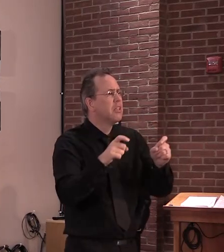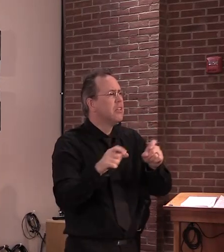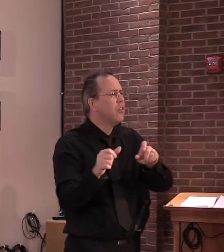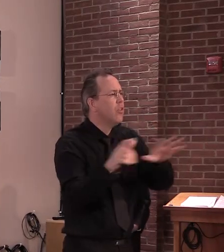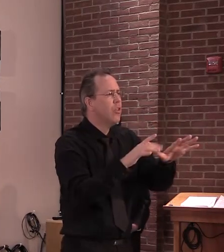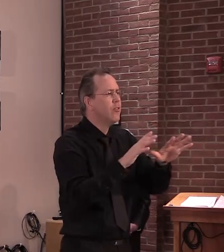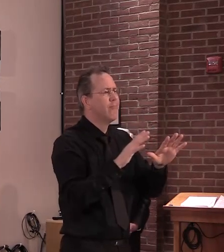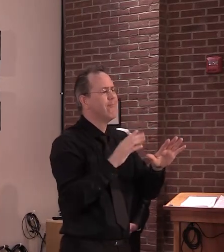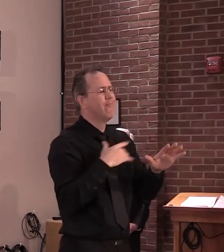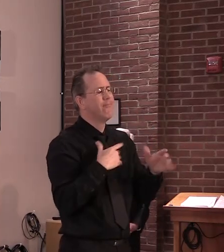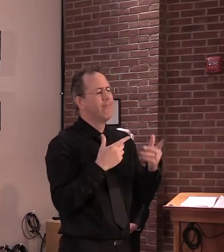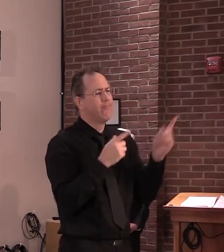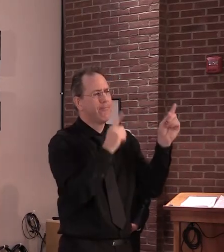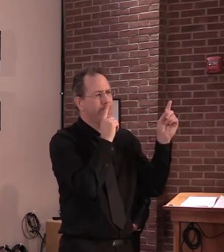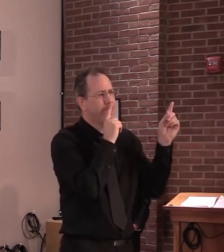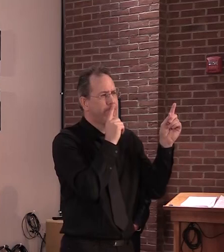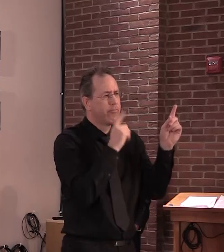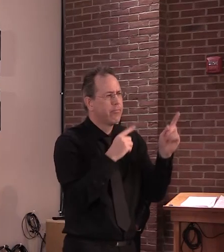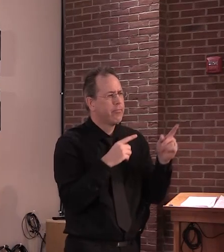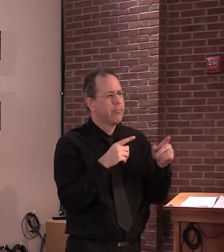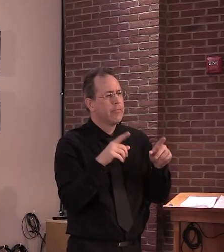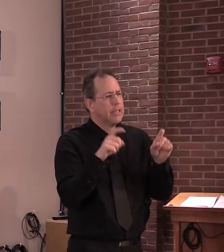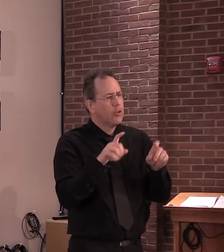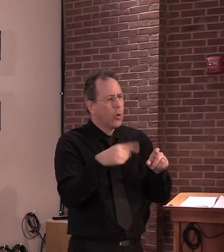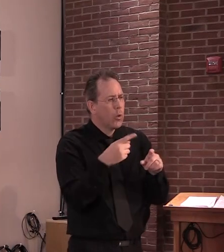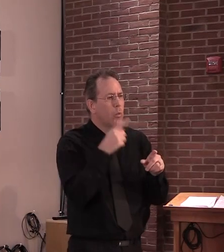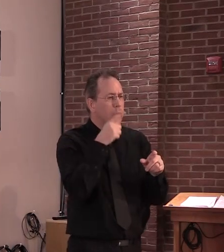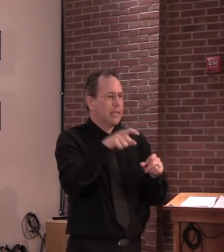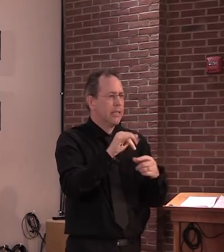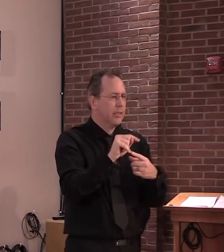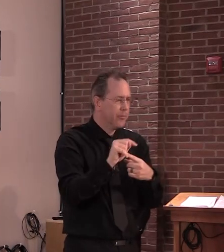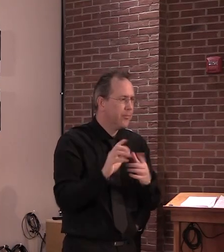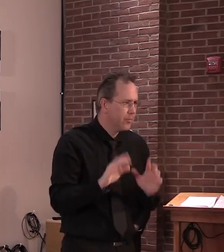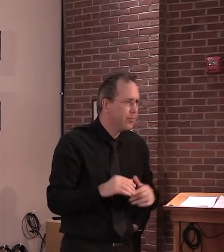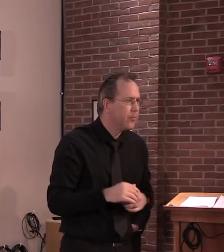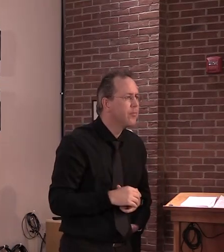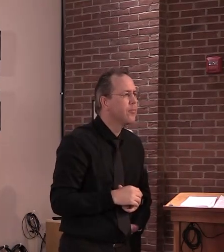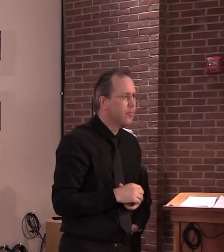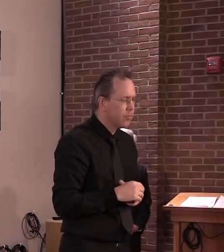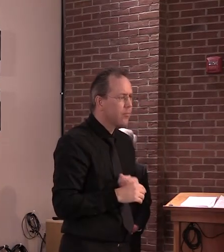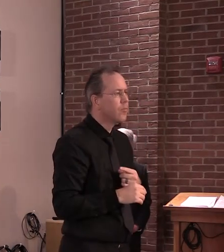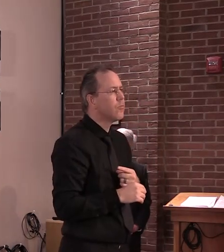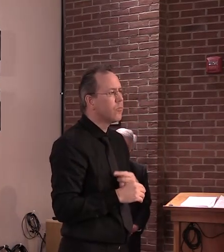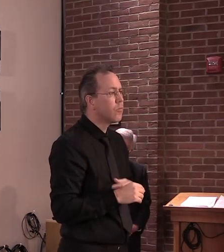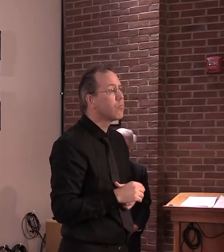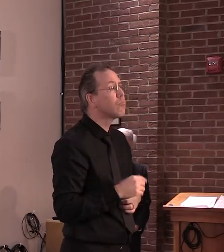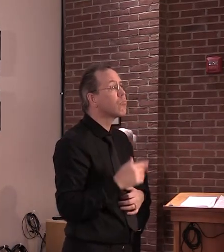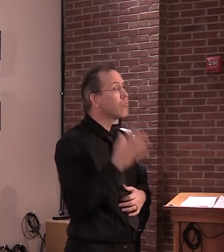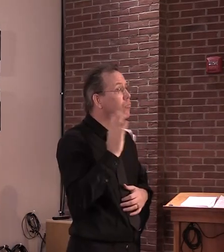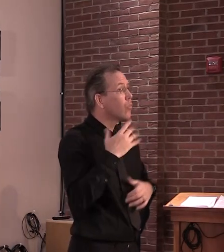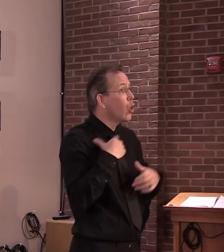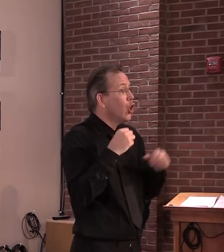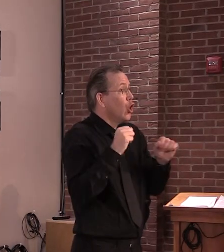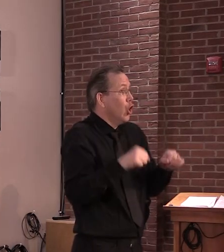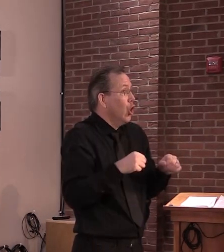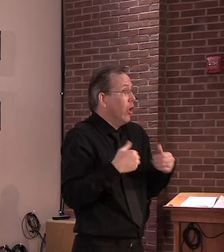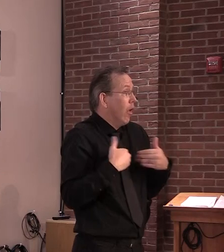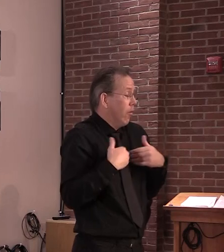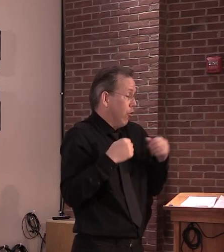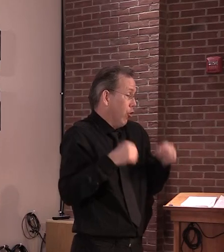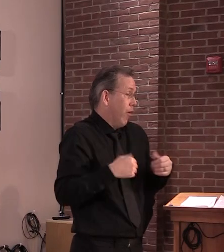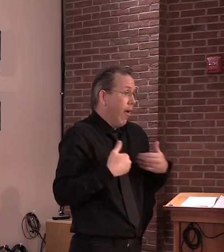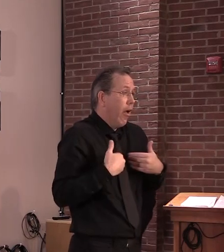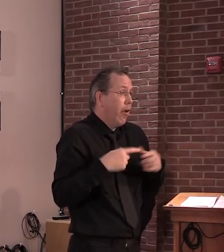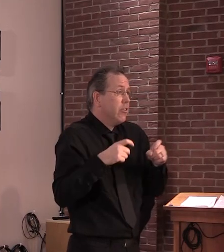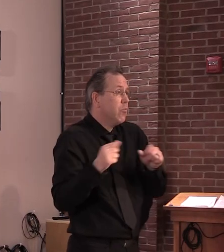Secretary Smith talk in the past that, sure, we could do that, but that would give us the reassurance on that one day